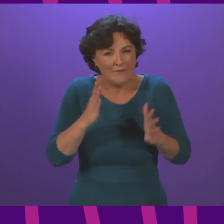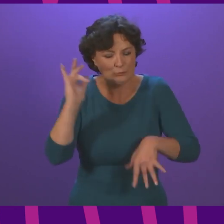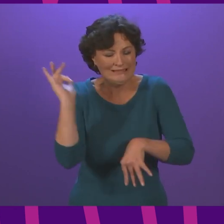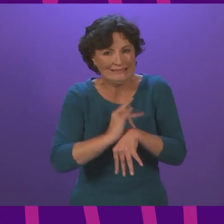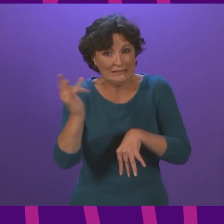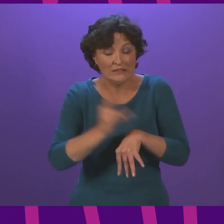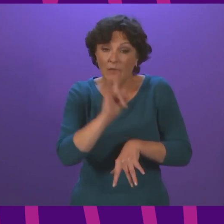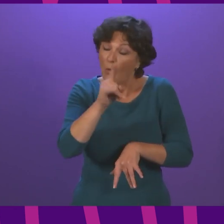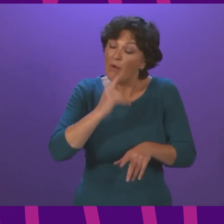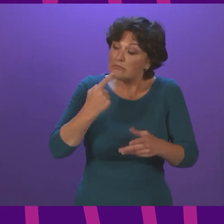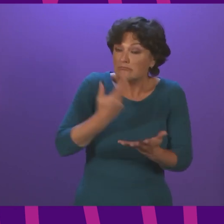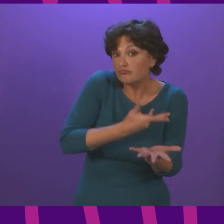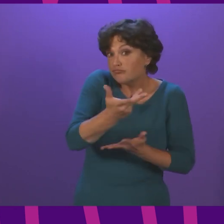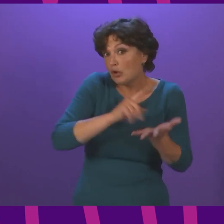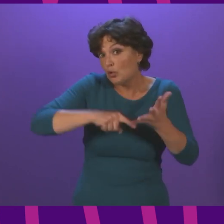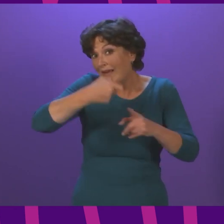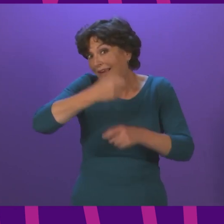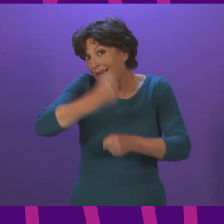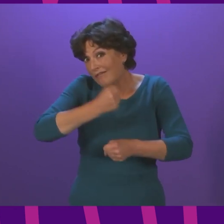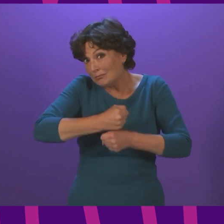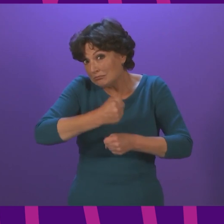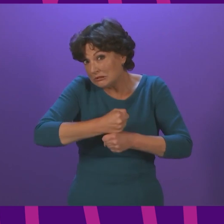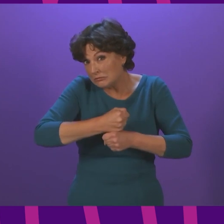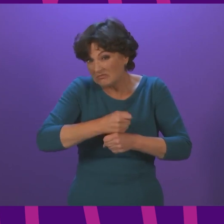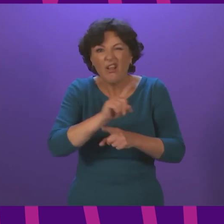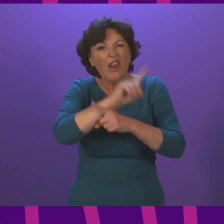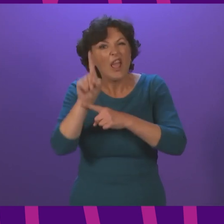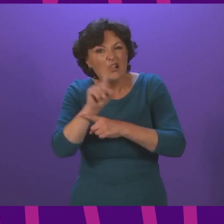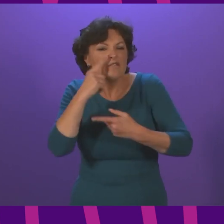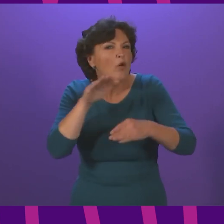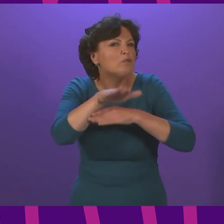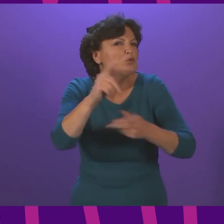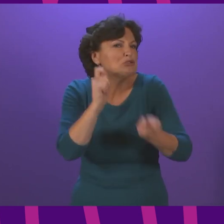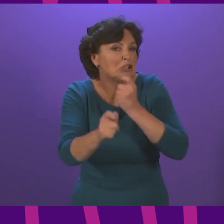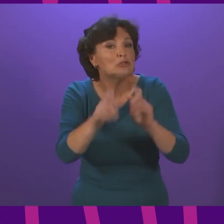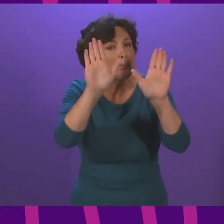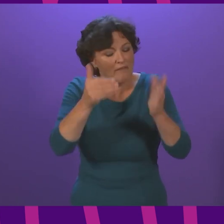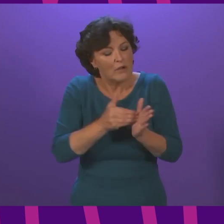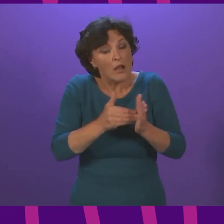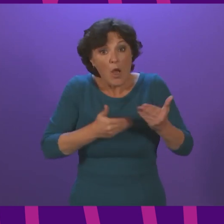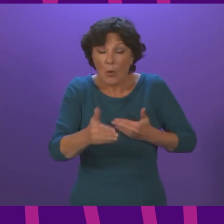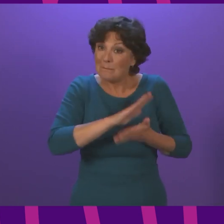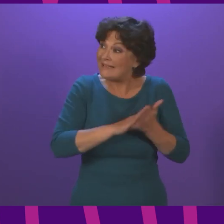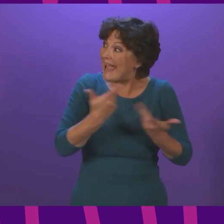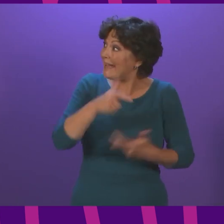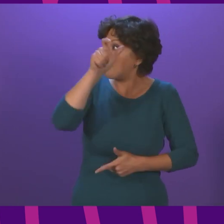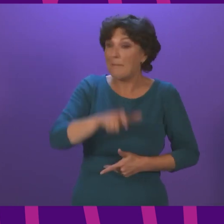possible future changes to the position on post-arrival testing, but for now it remains the case that someone arriving in Scotland from outside the